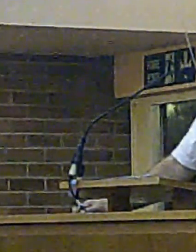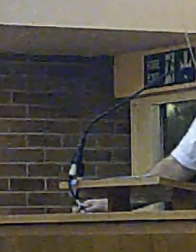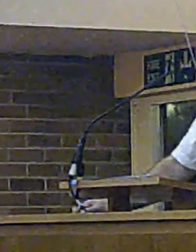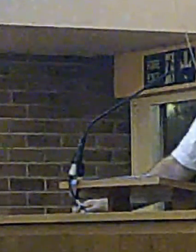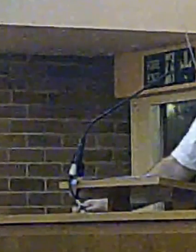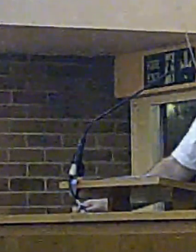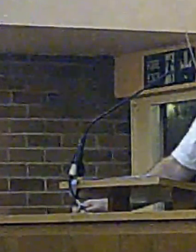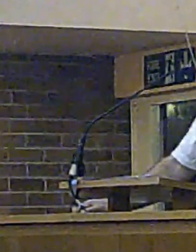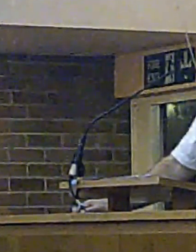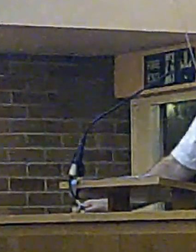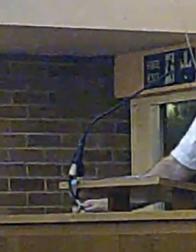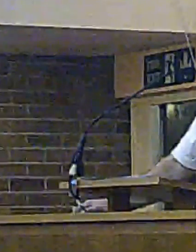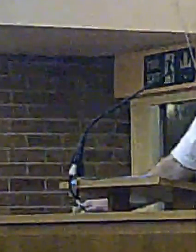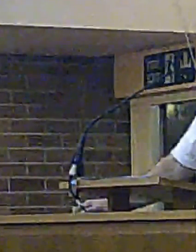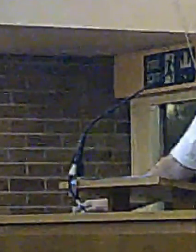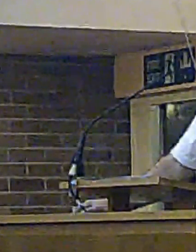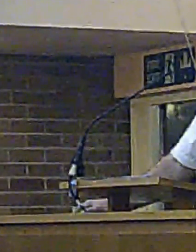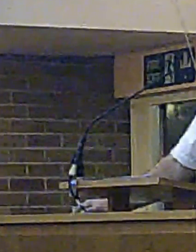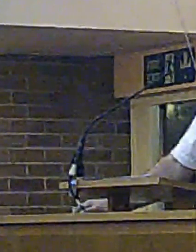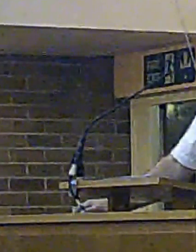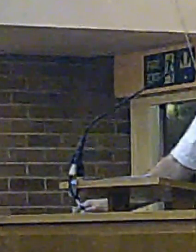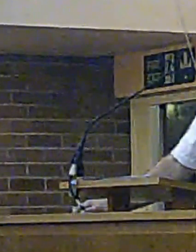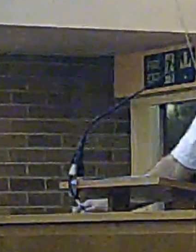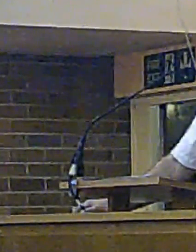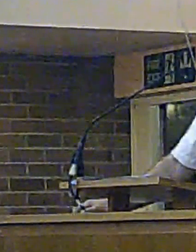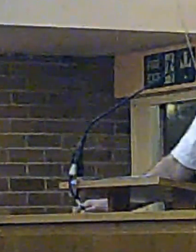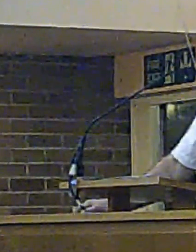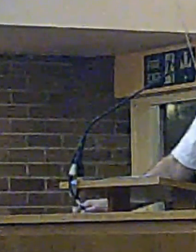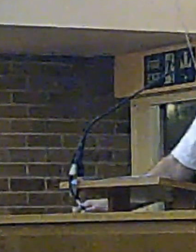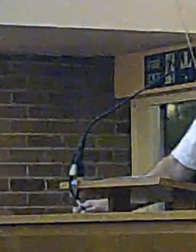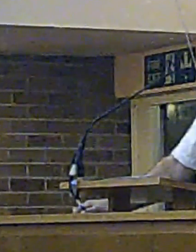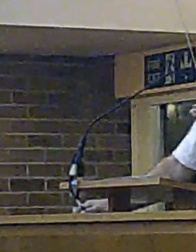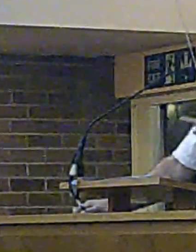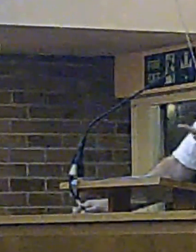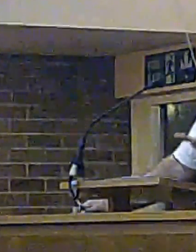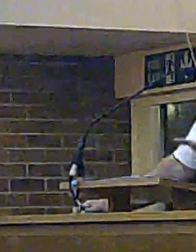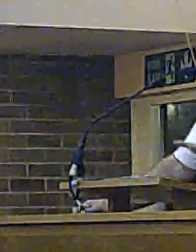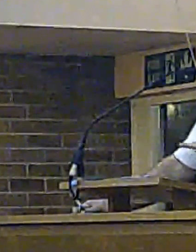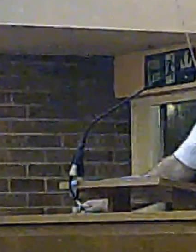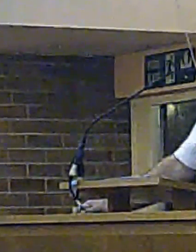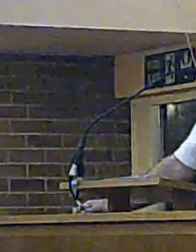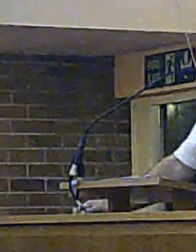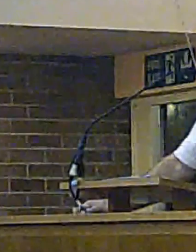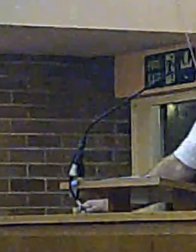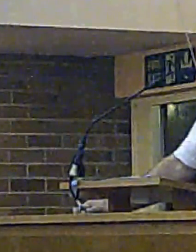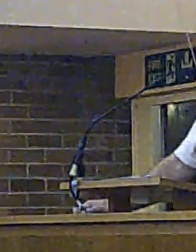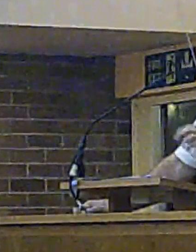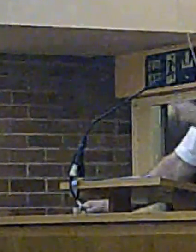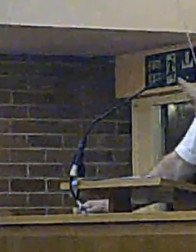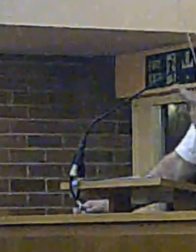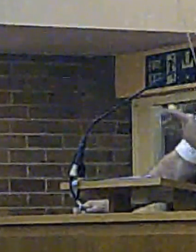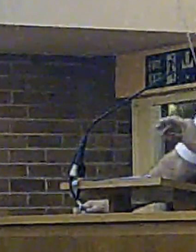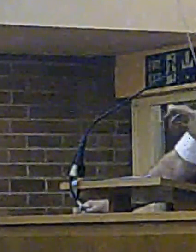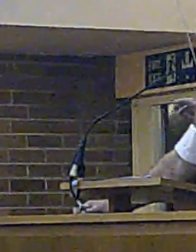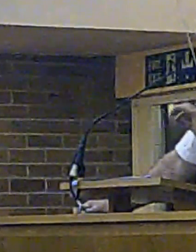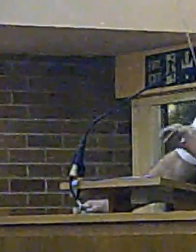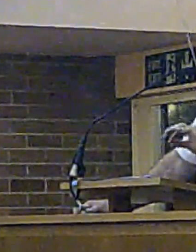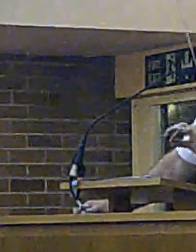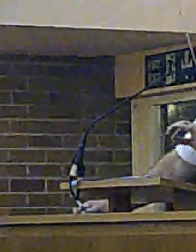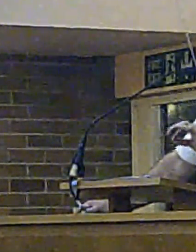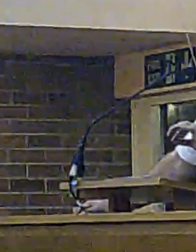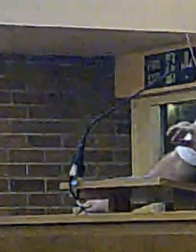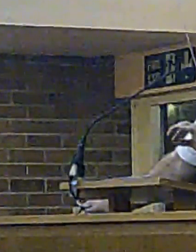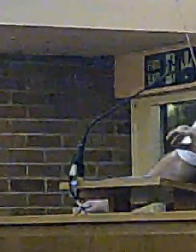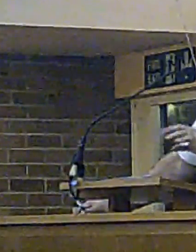the views of the people in the communities affected. Need to make that point clear to everyone now. Apologies for